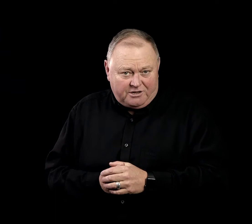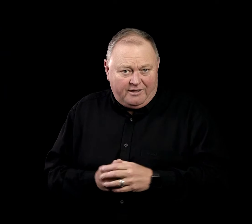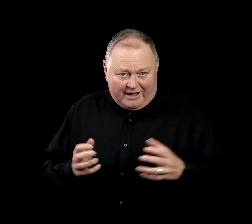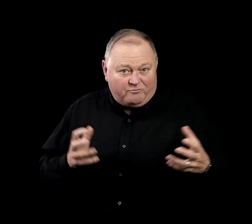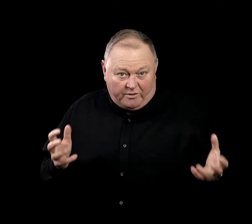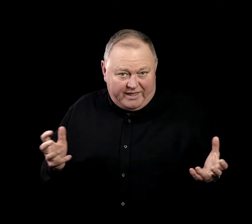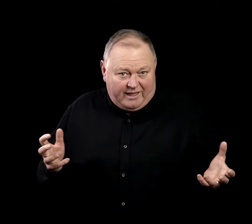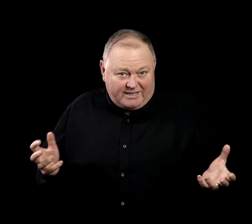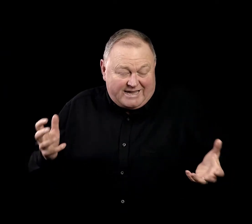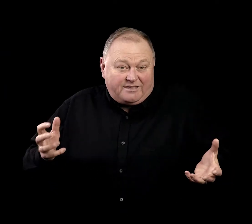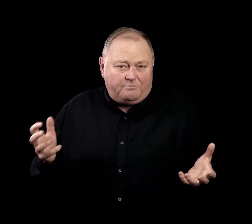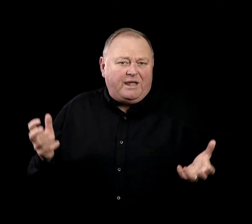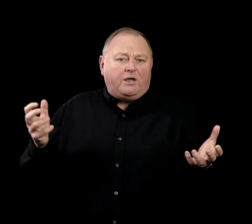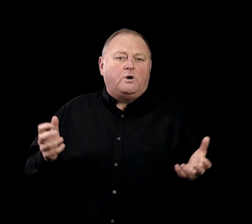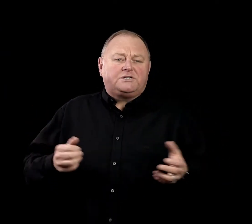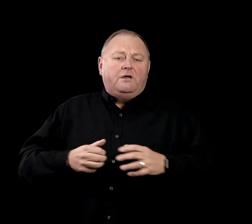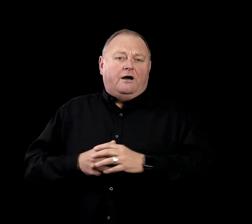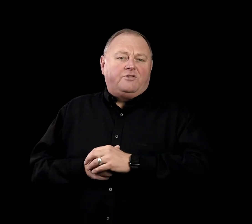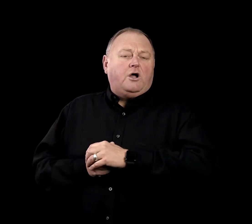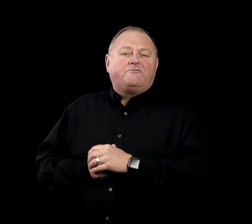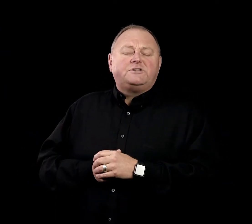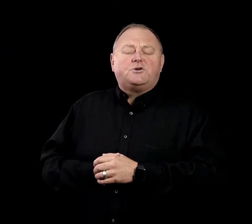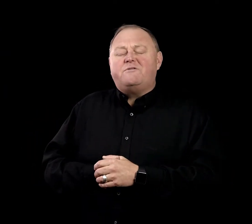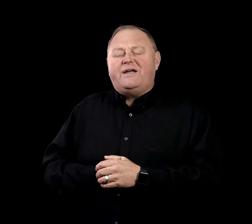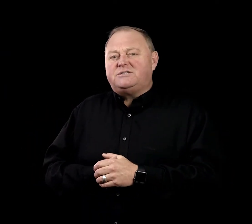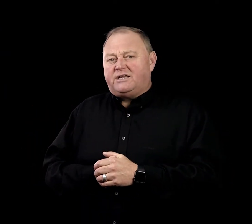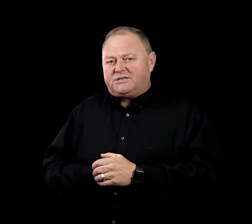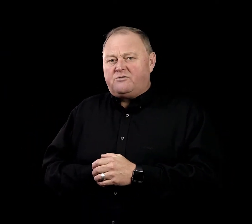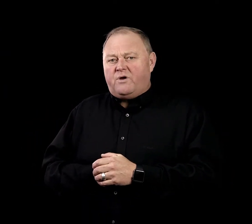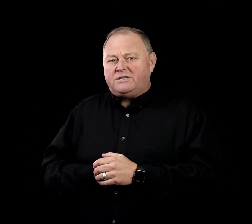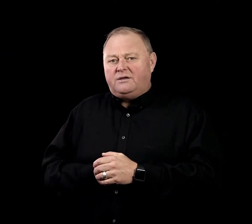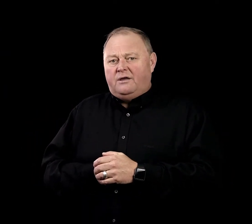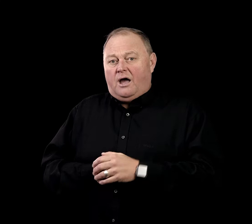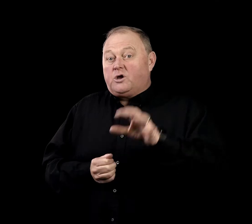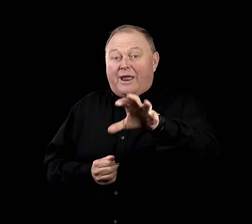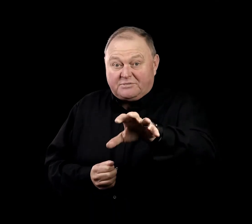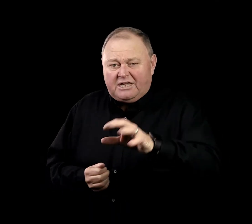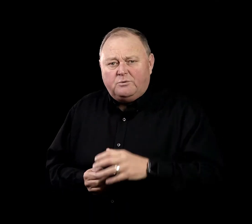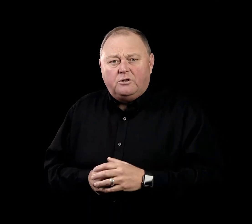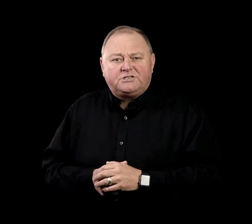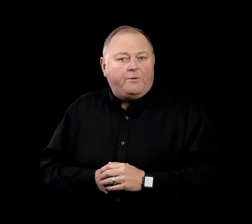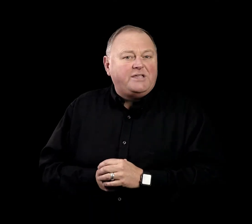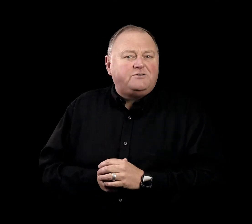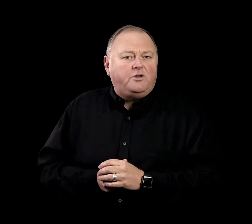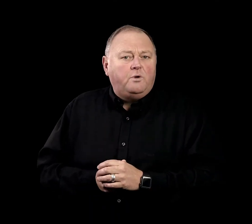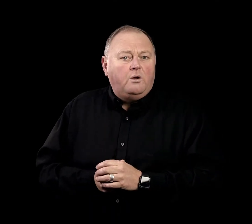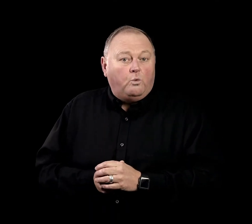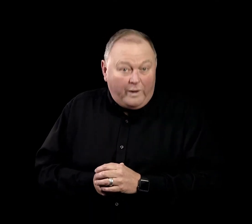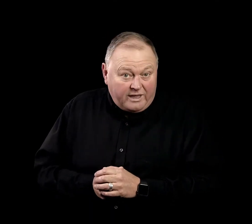out of what the intended meaning was of the conference or event in its own right. A good MC will also interview weaker